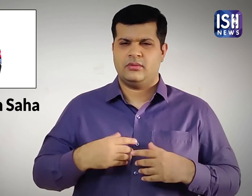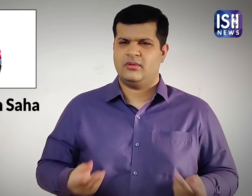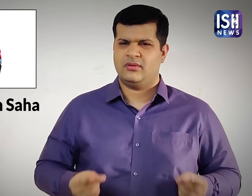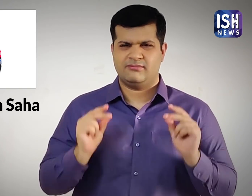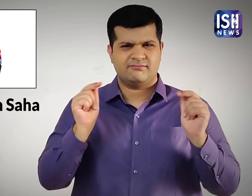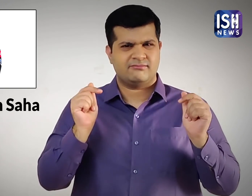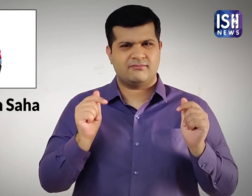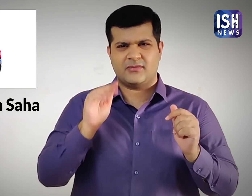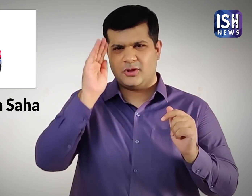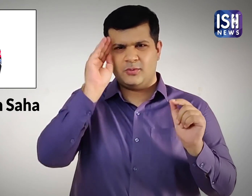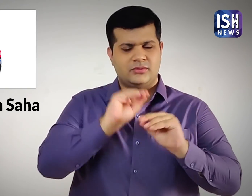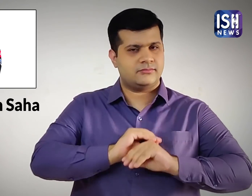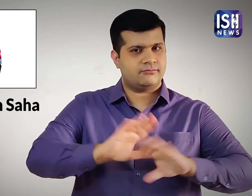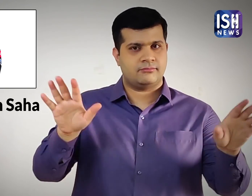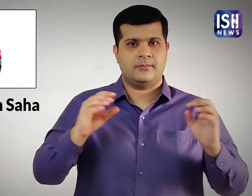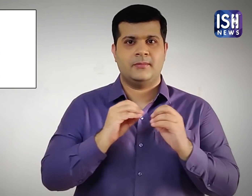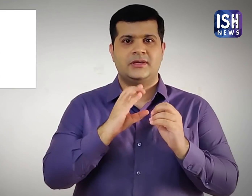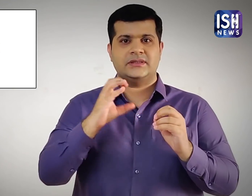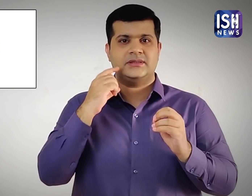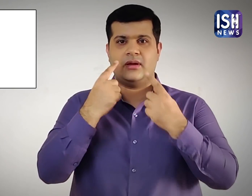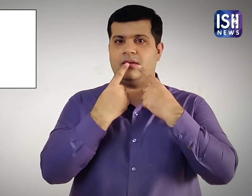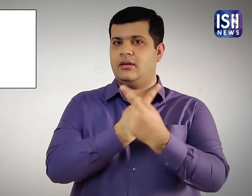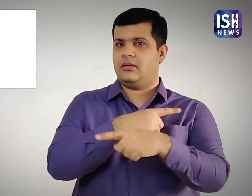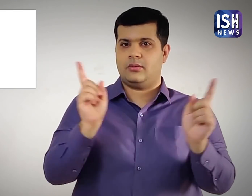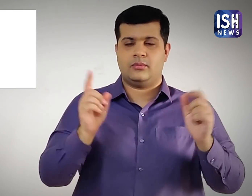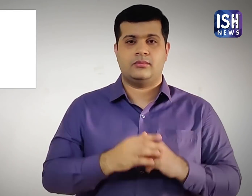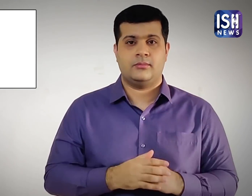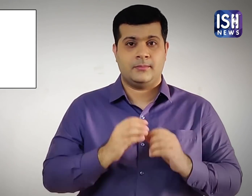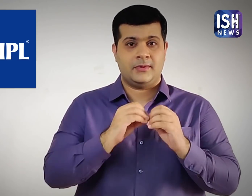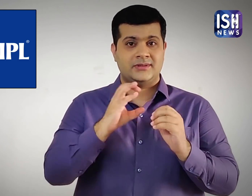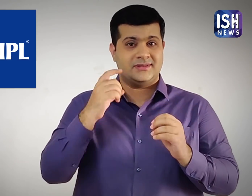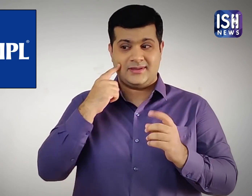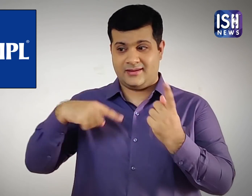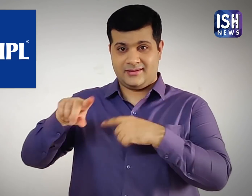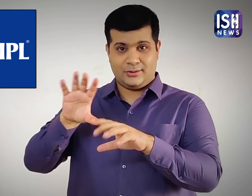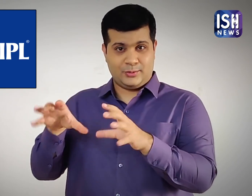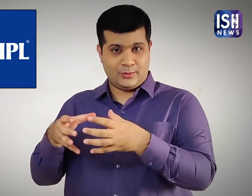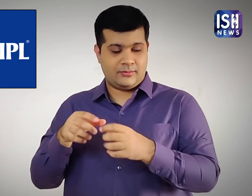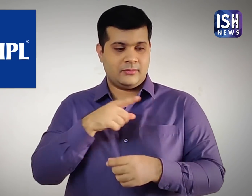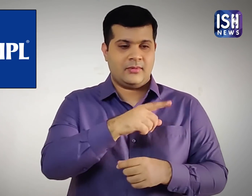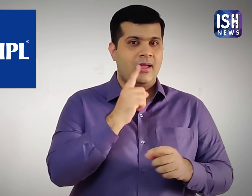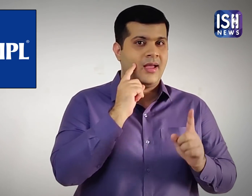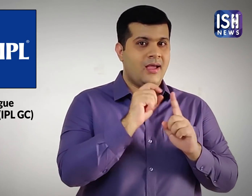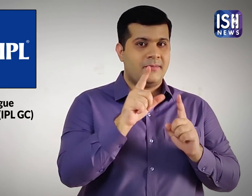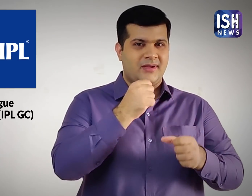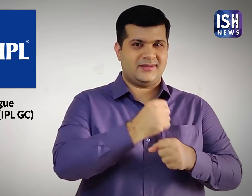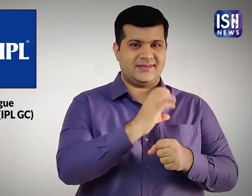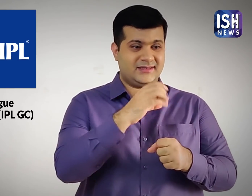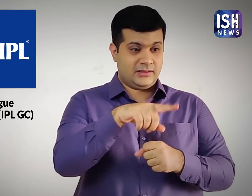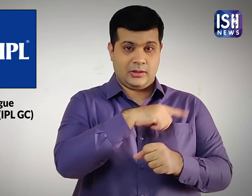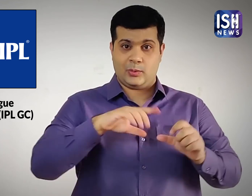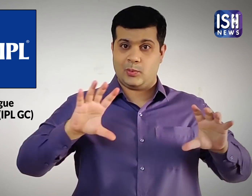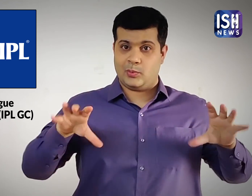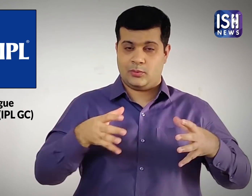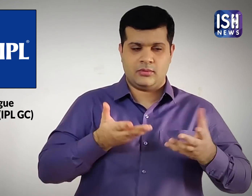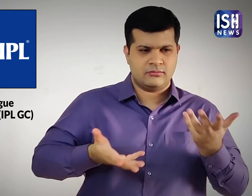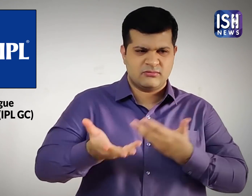After this news broke, BCCI issued a statement saying, the BCCI and the IPL GC in an